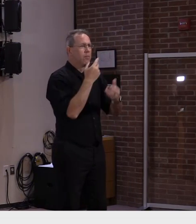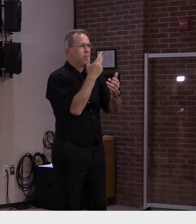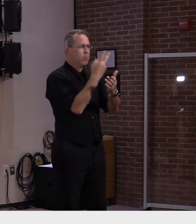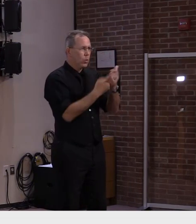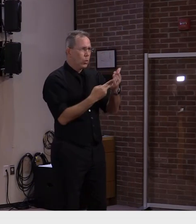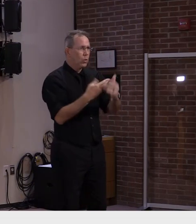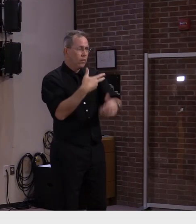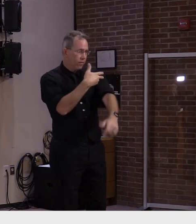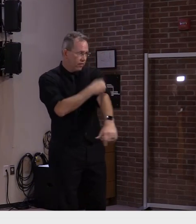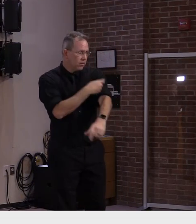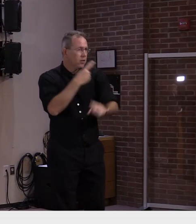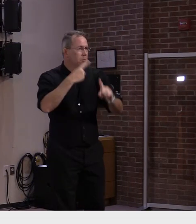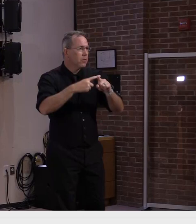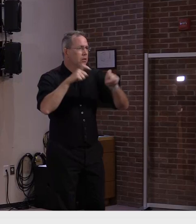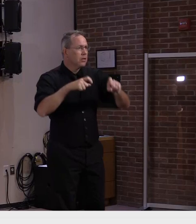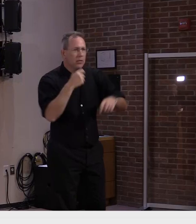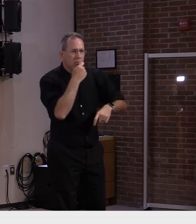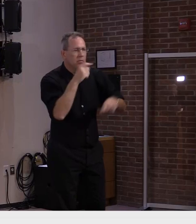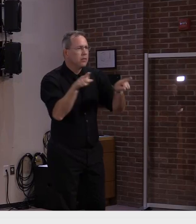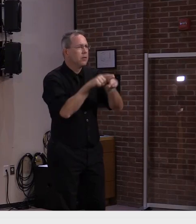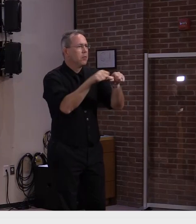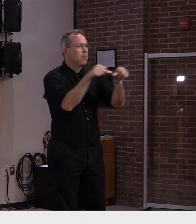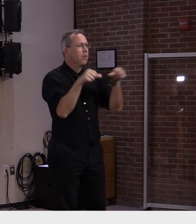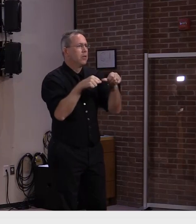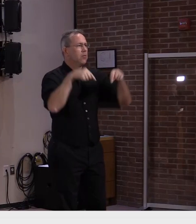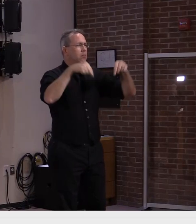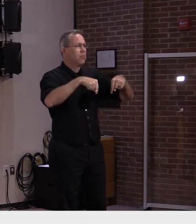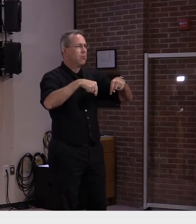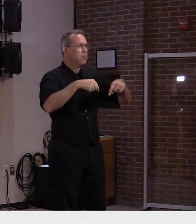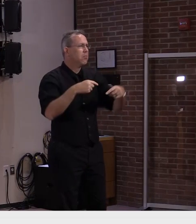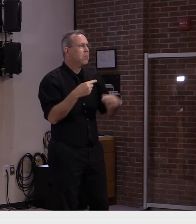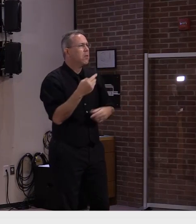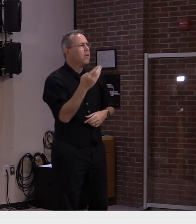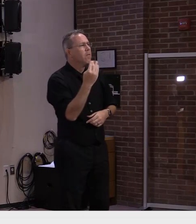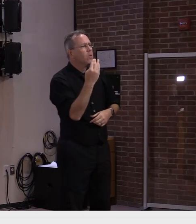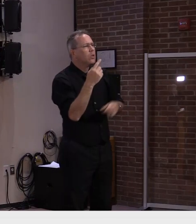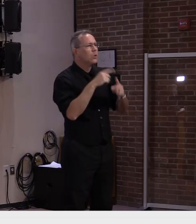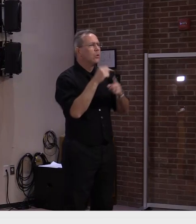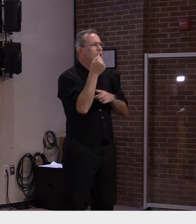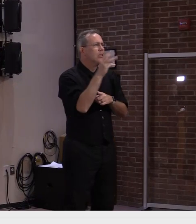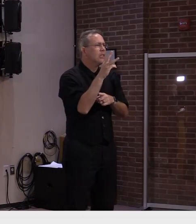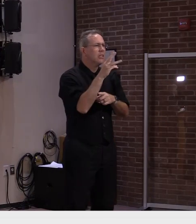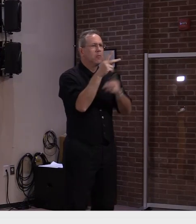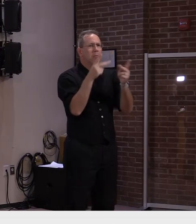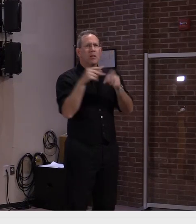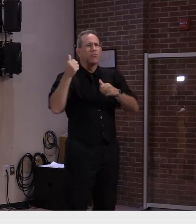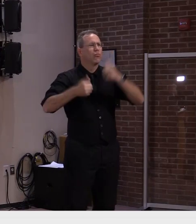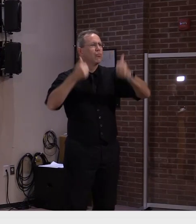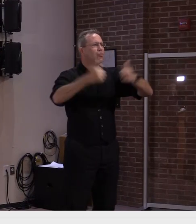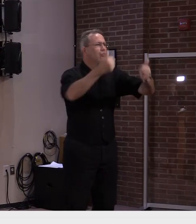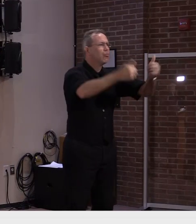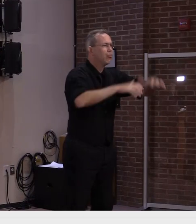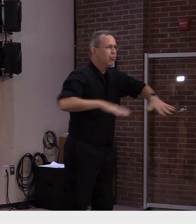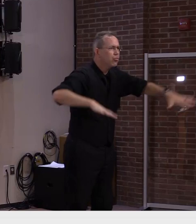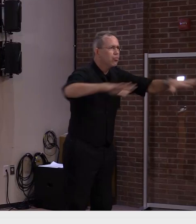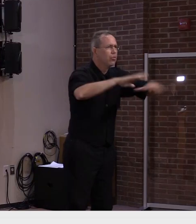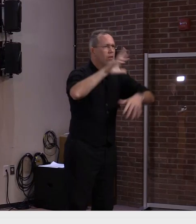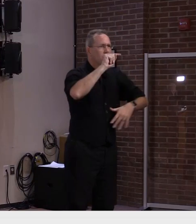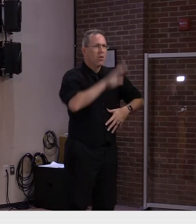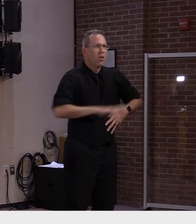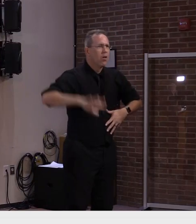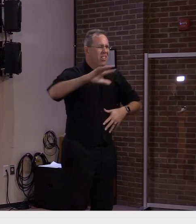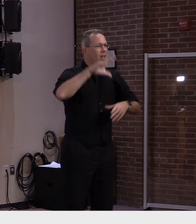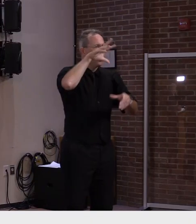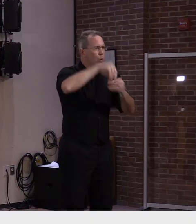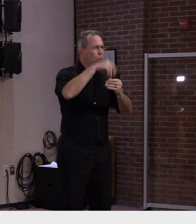of them, maybe even as high as 16 of them situated around the state. We have not dismantled the testing apparatus